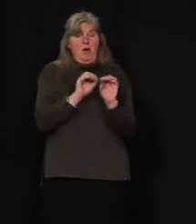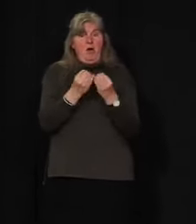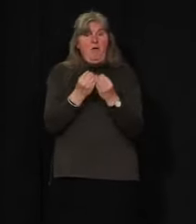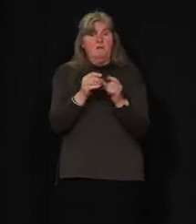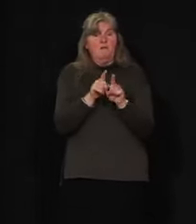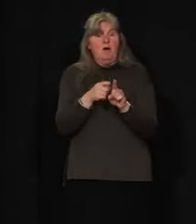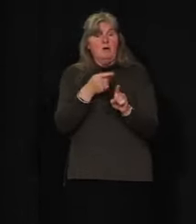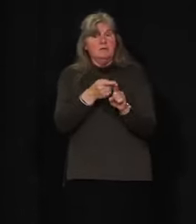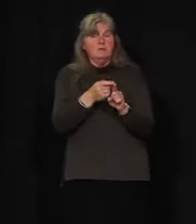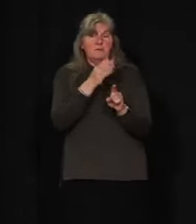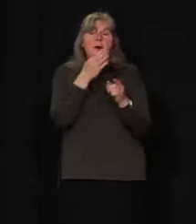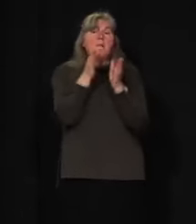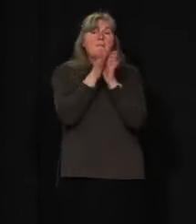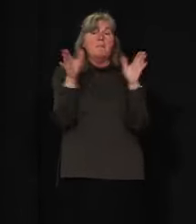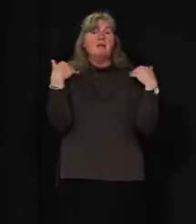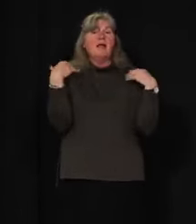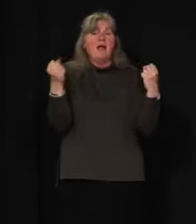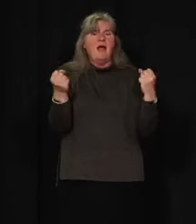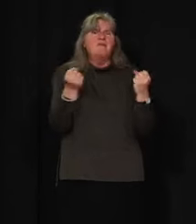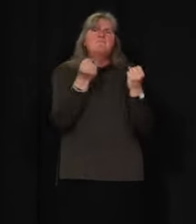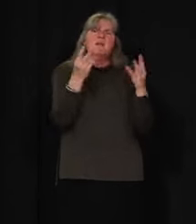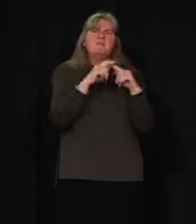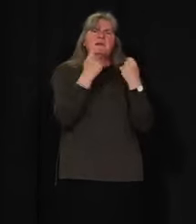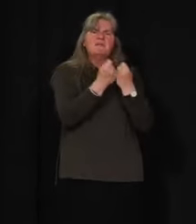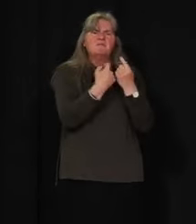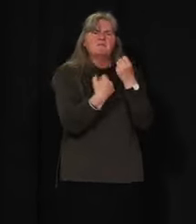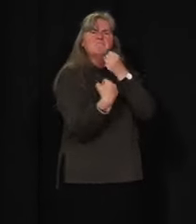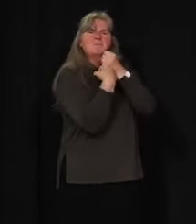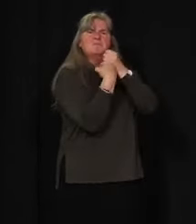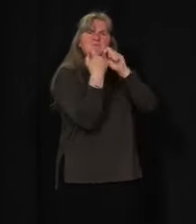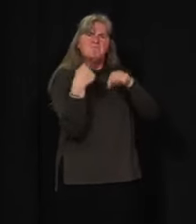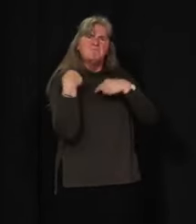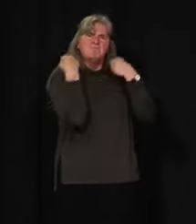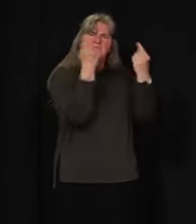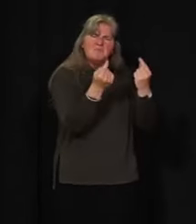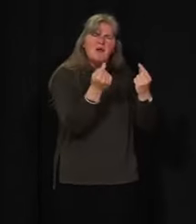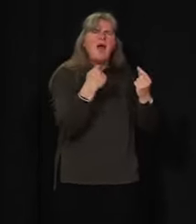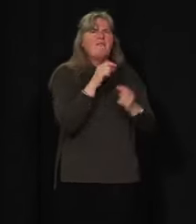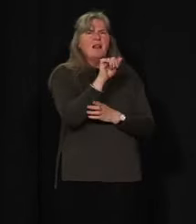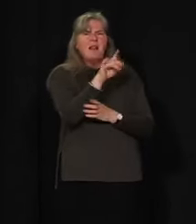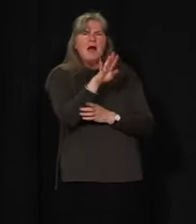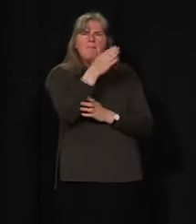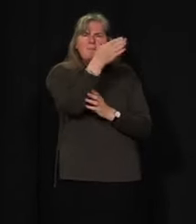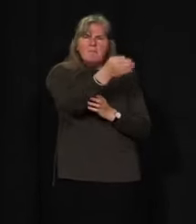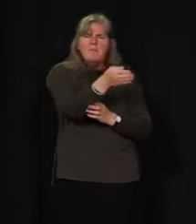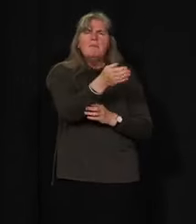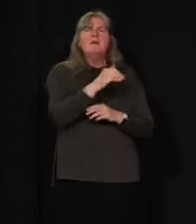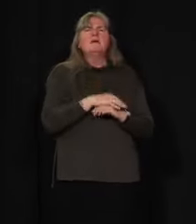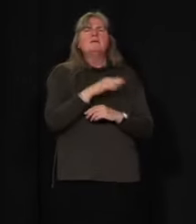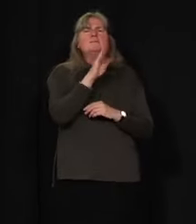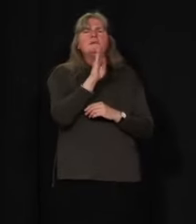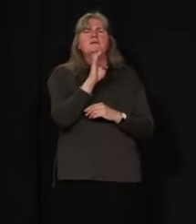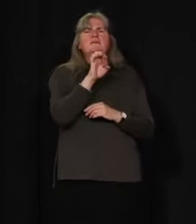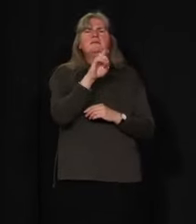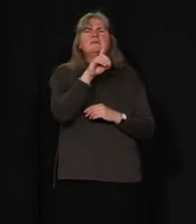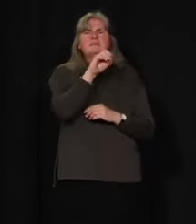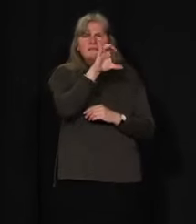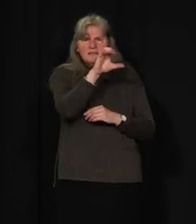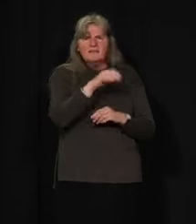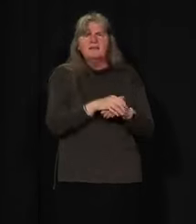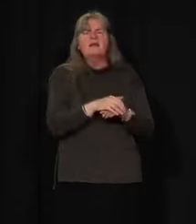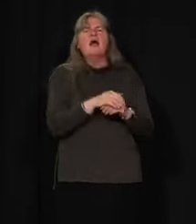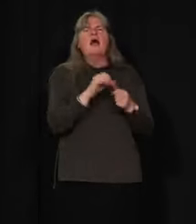partnership with BC Public Health and their many teams, including their special laboratory at BC CDC, their